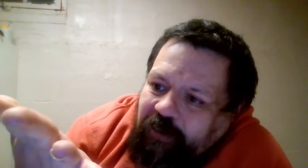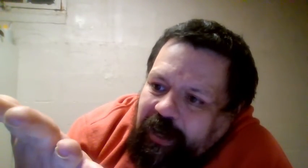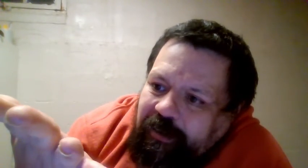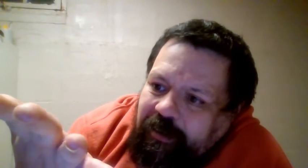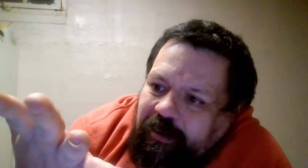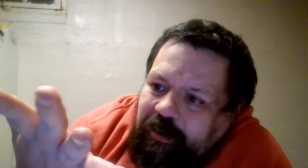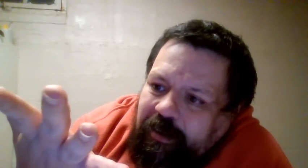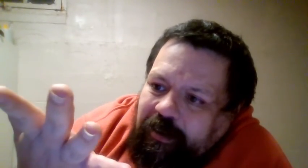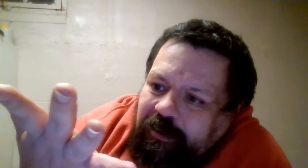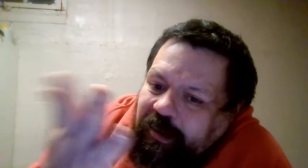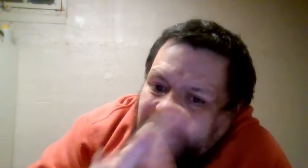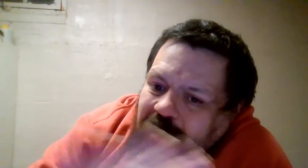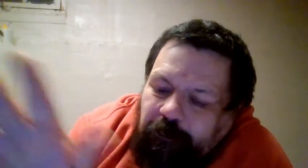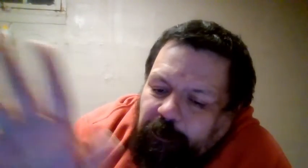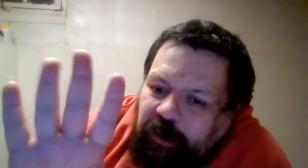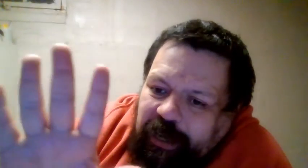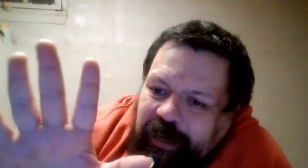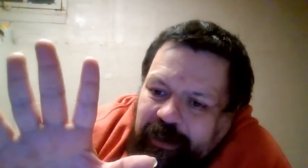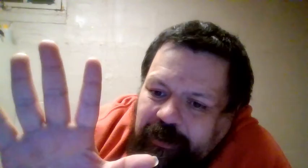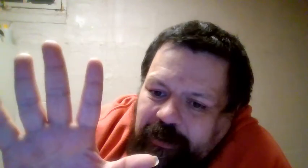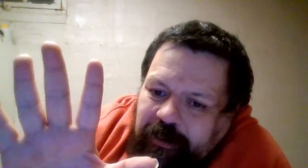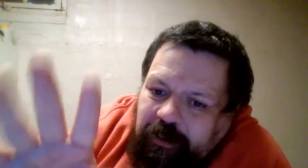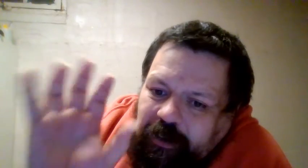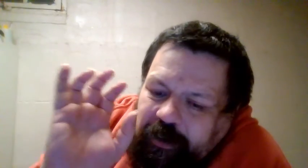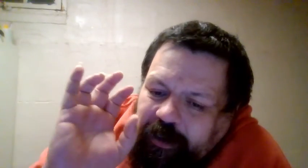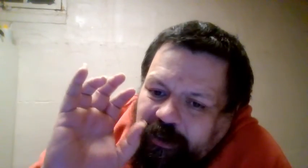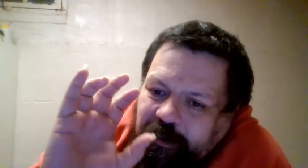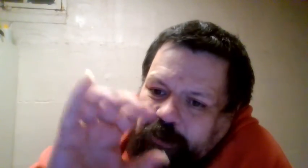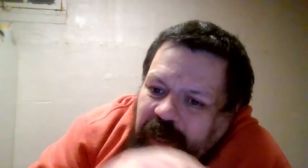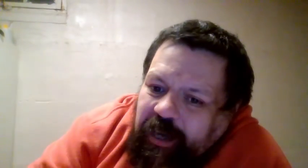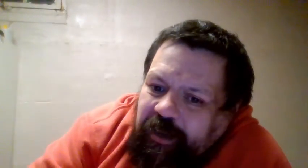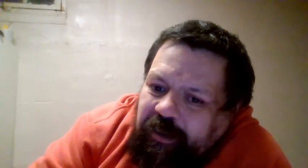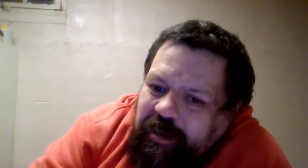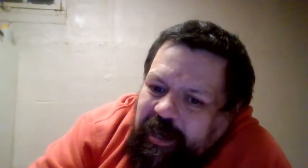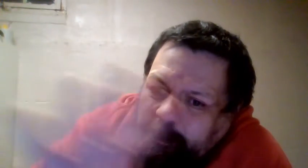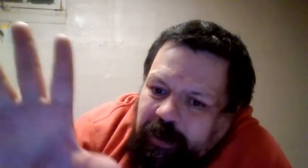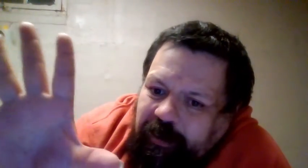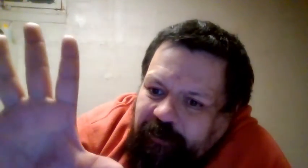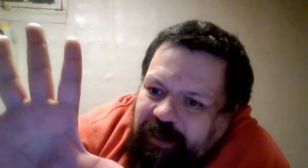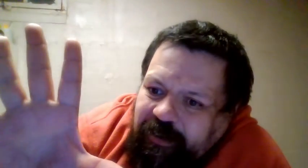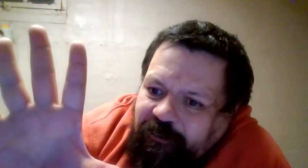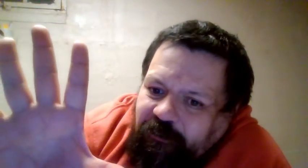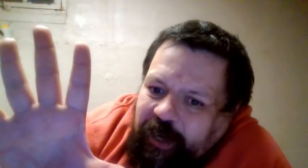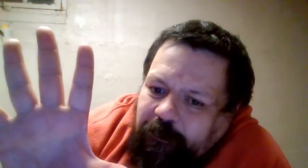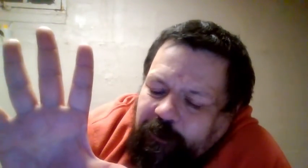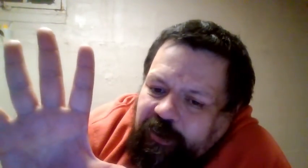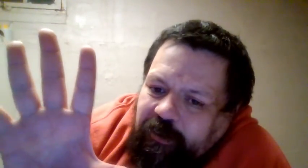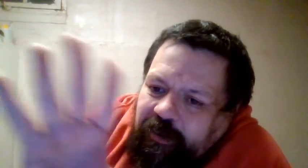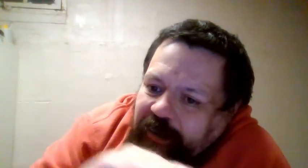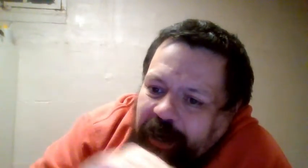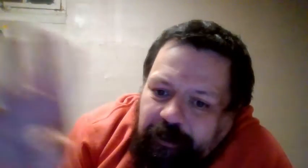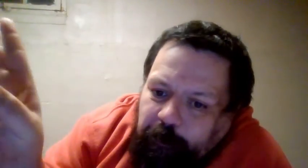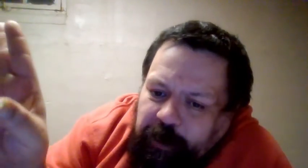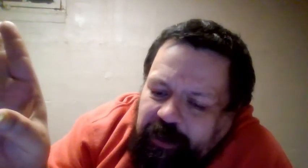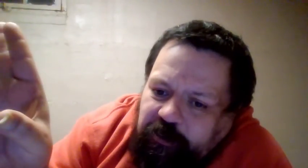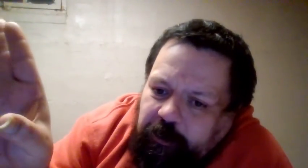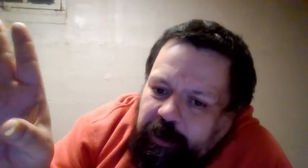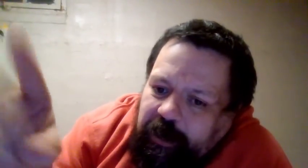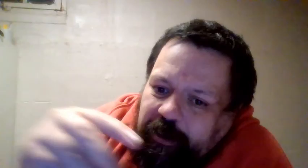event doesn't even apply. So take the name of the event Survivor Series out of the picture, and